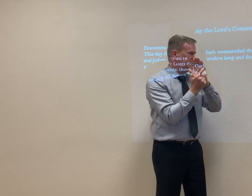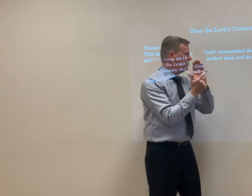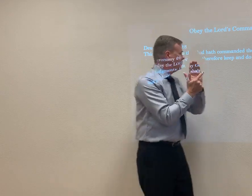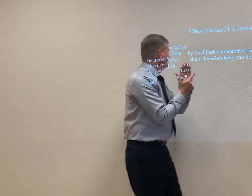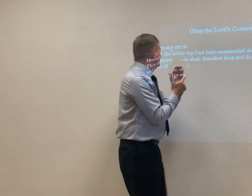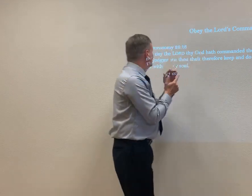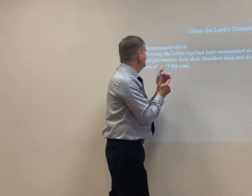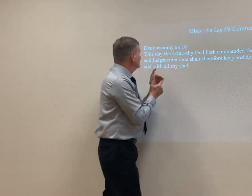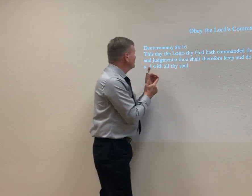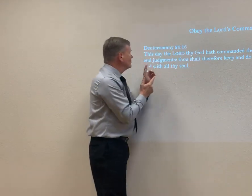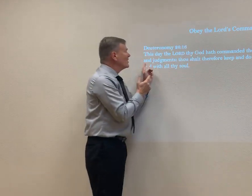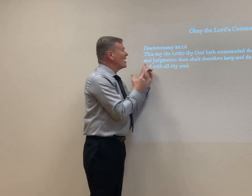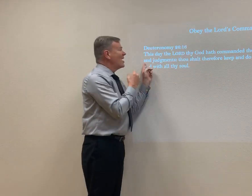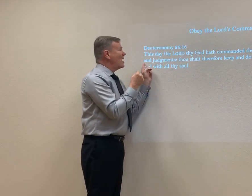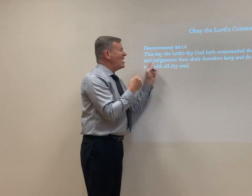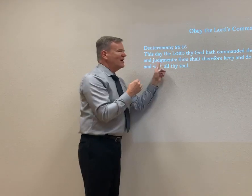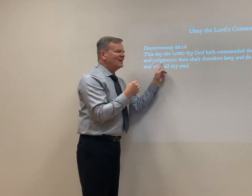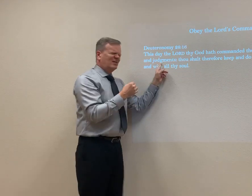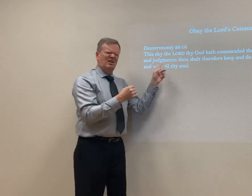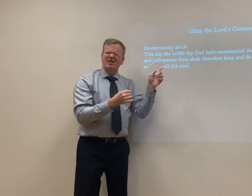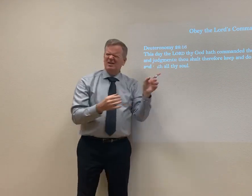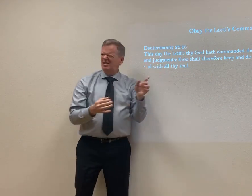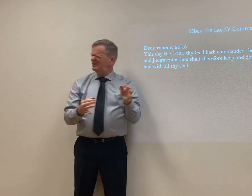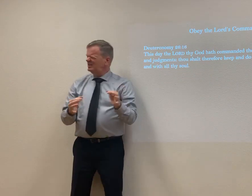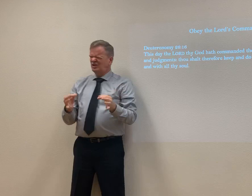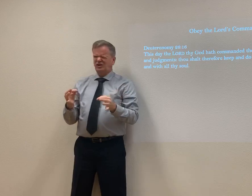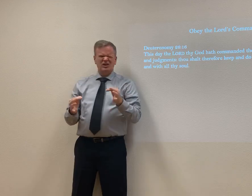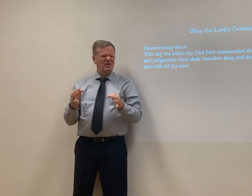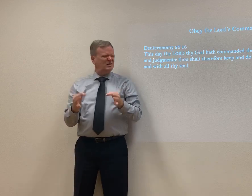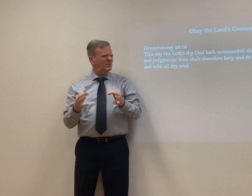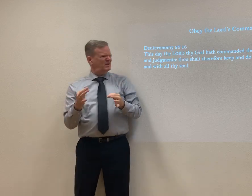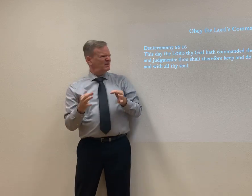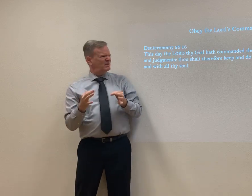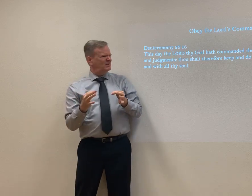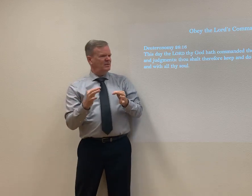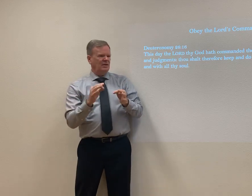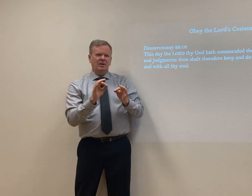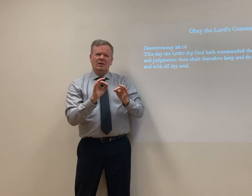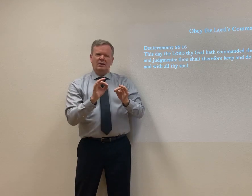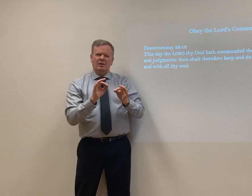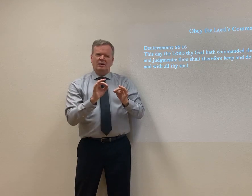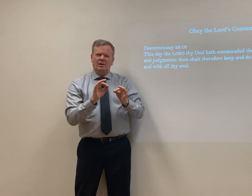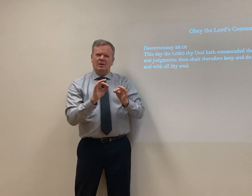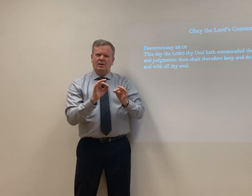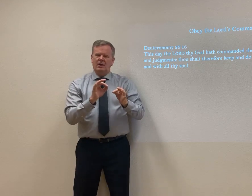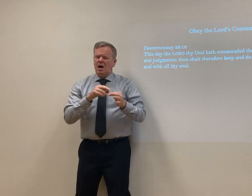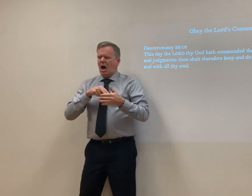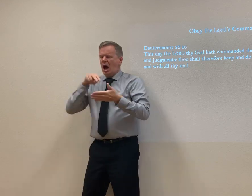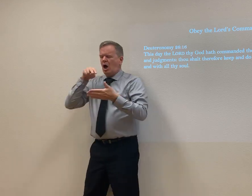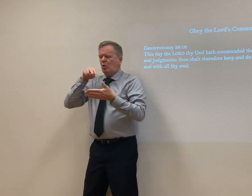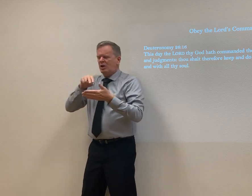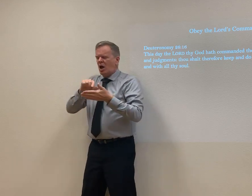But, if you continue here, statutes and judgments. There's obviously a little bit of confusion. Some people will be confused.